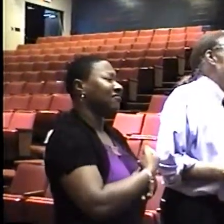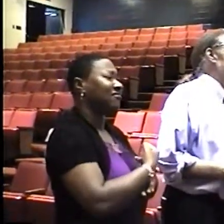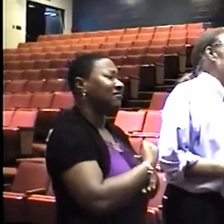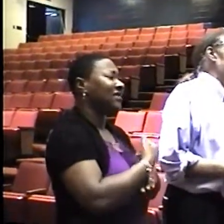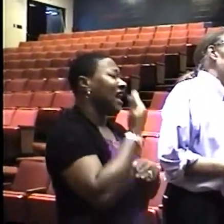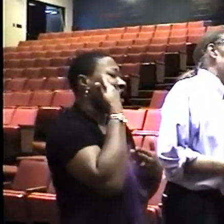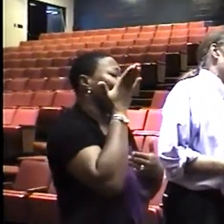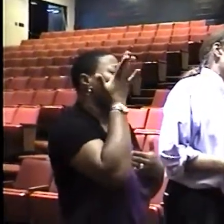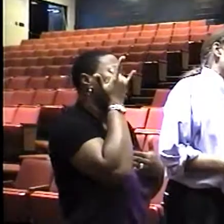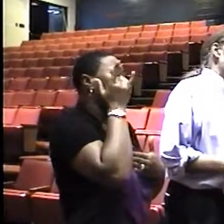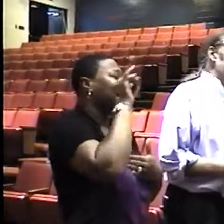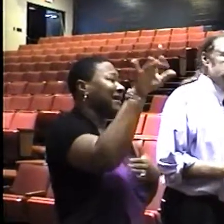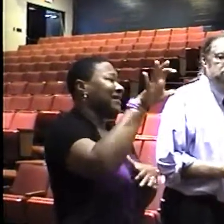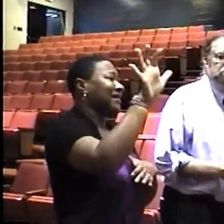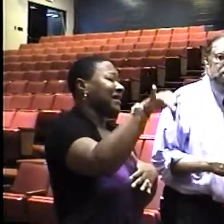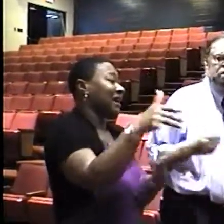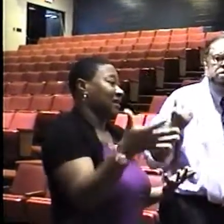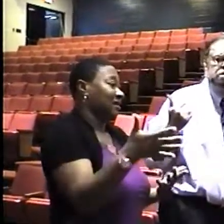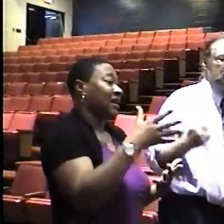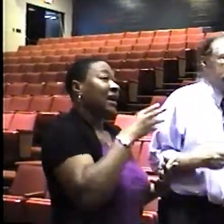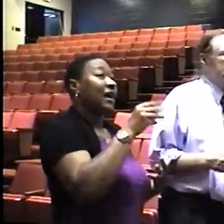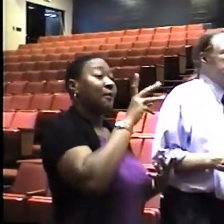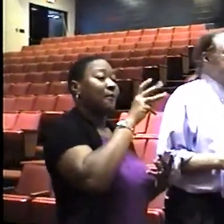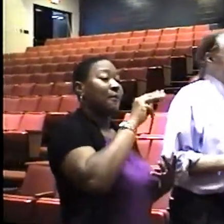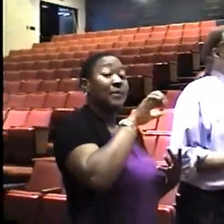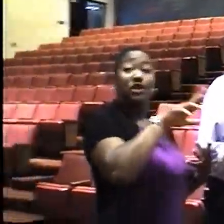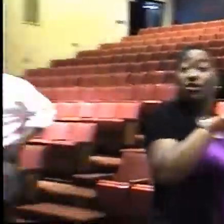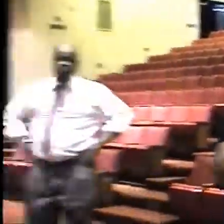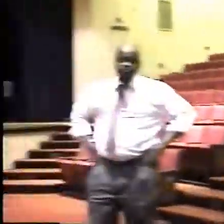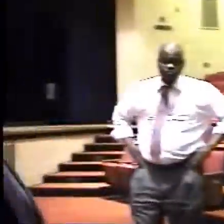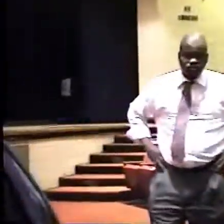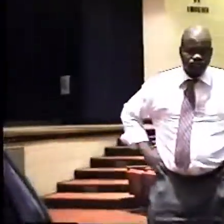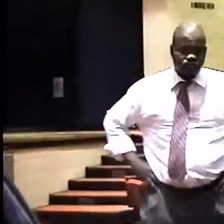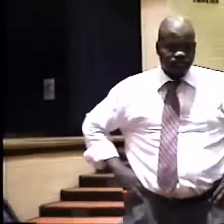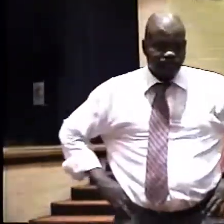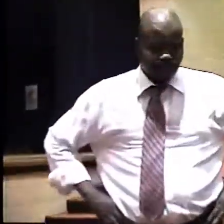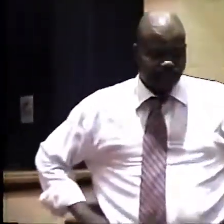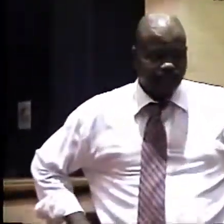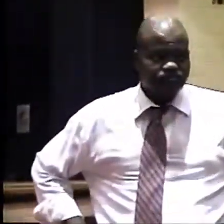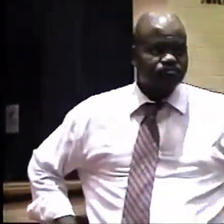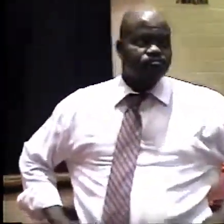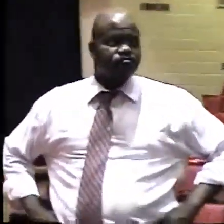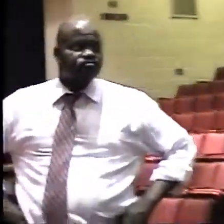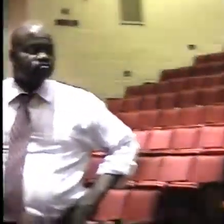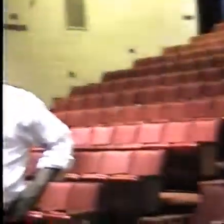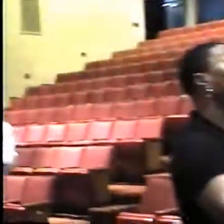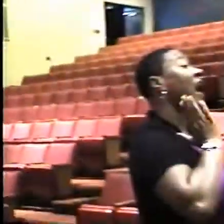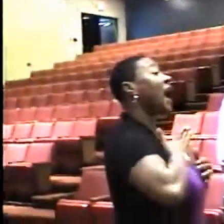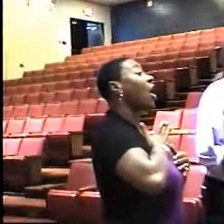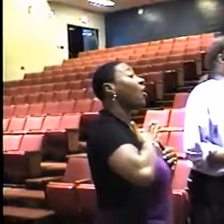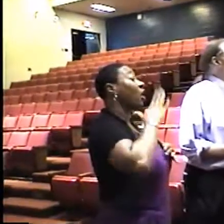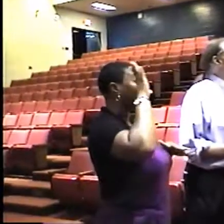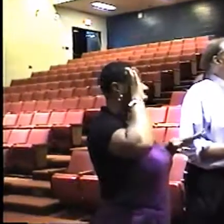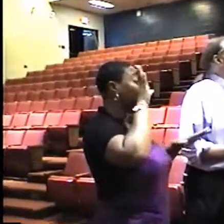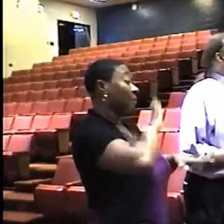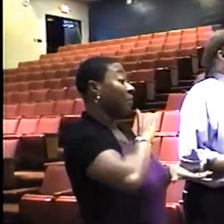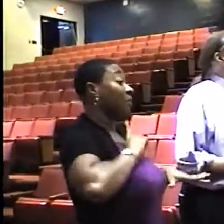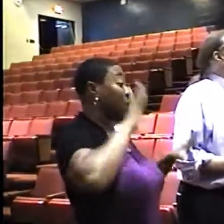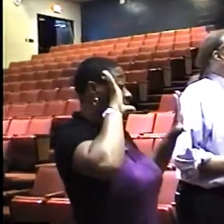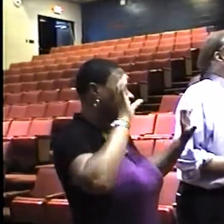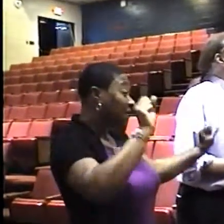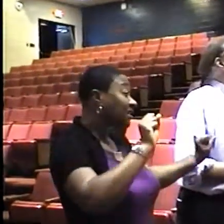that, but you did it. And Mr. Lemmons, who is our board president and some of board members have been in a